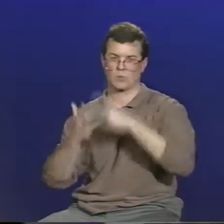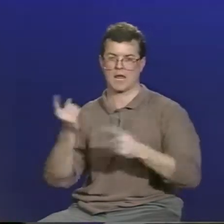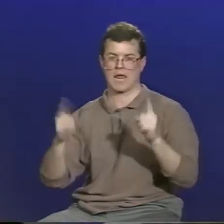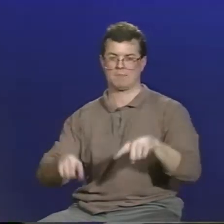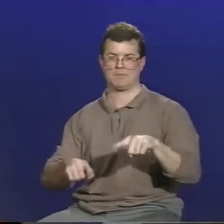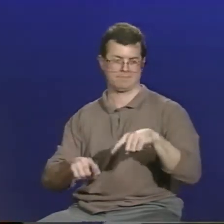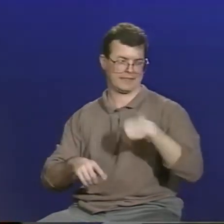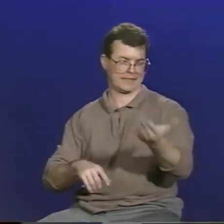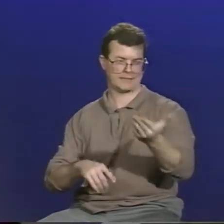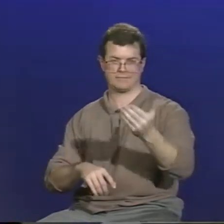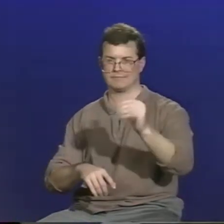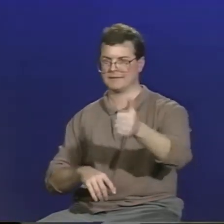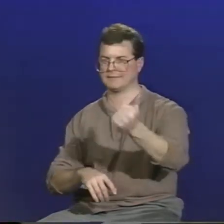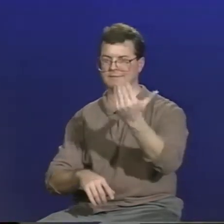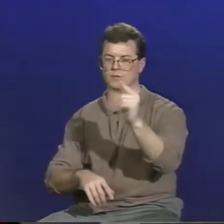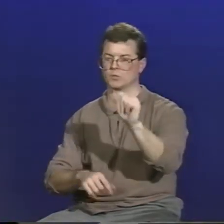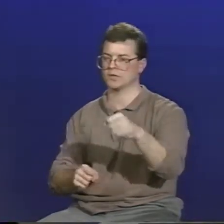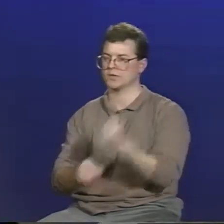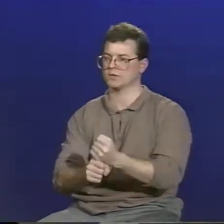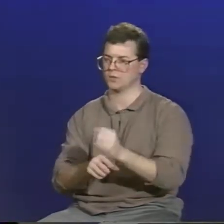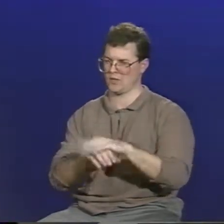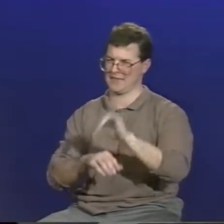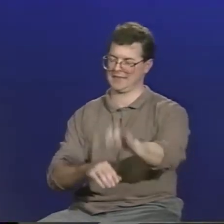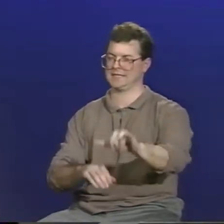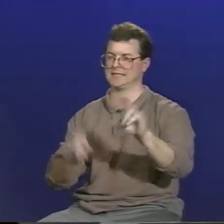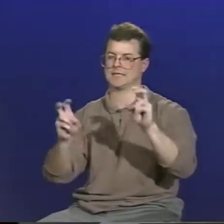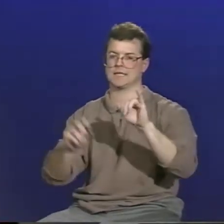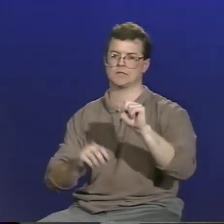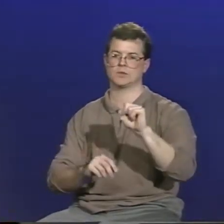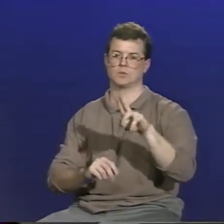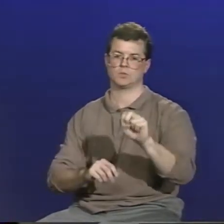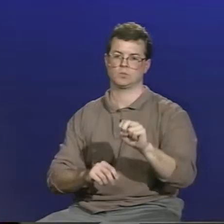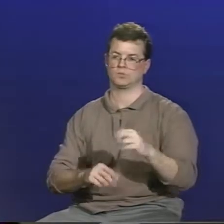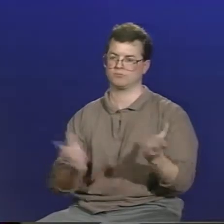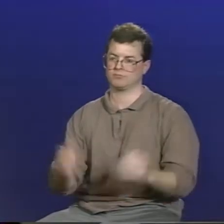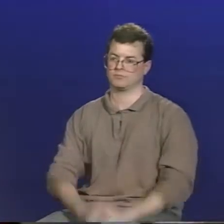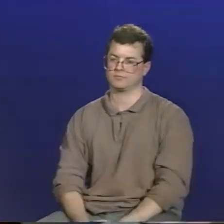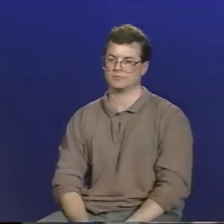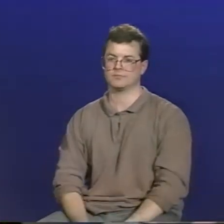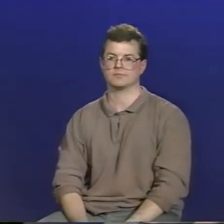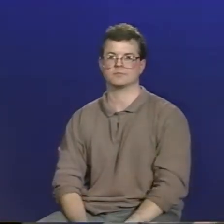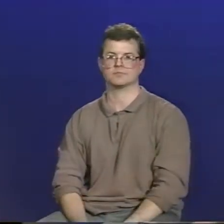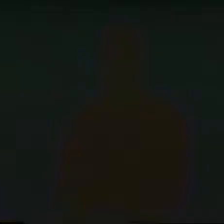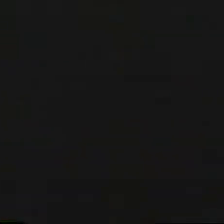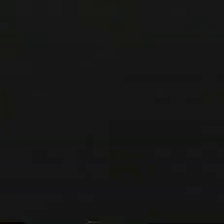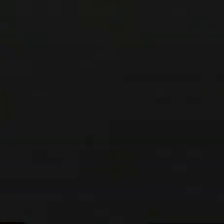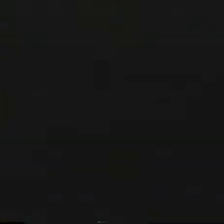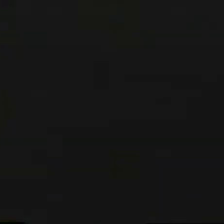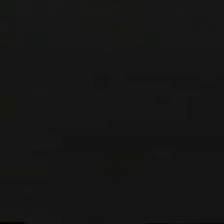perhaps they can help other deaf people develop them. And it's something we're going need to work on for the next 10 or 15 years.